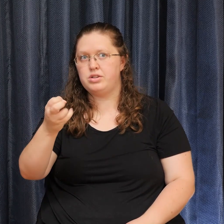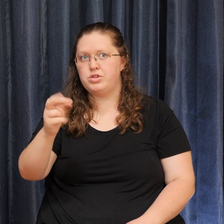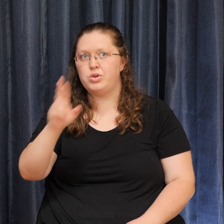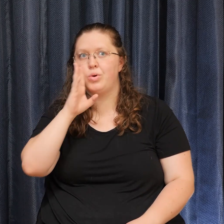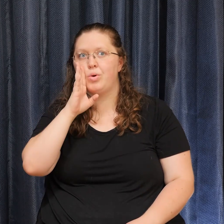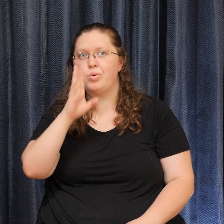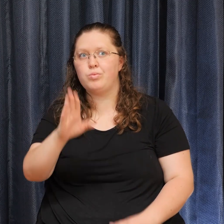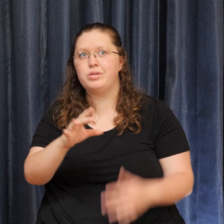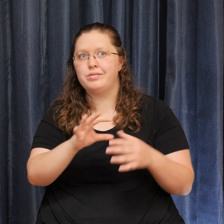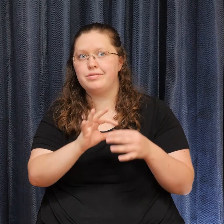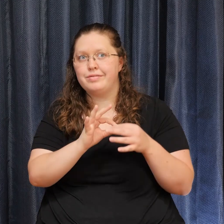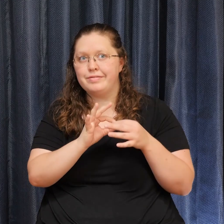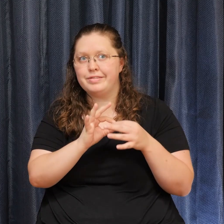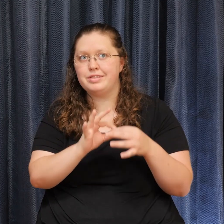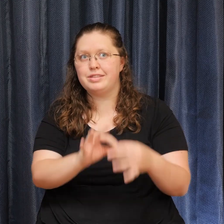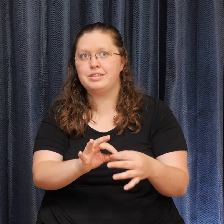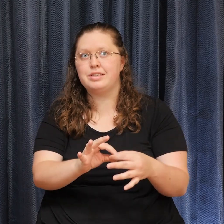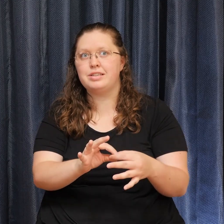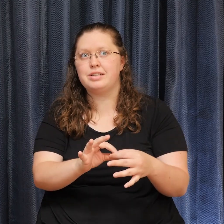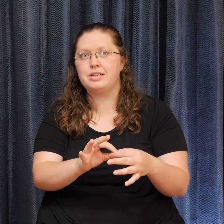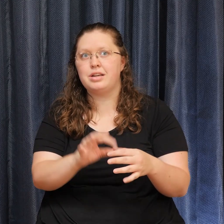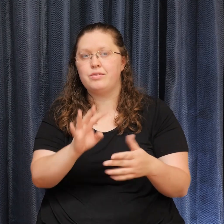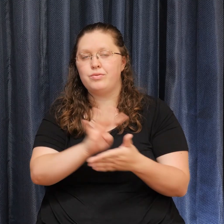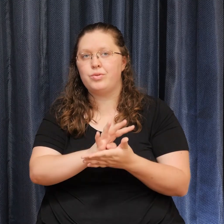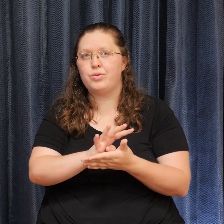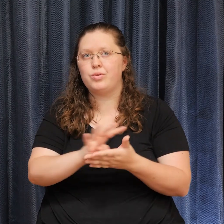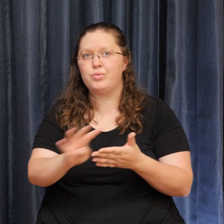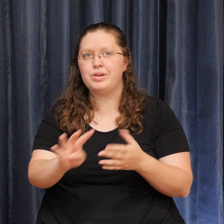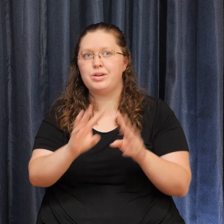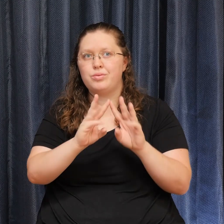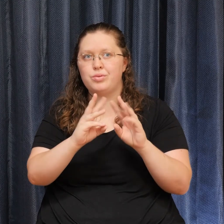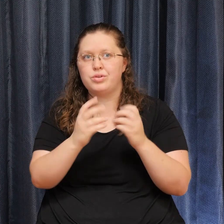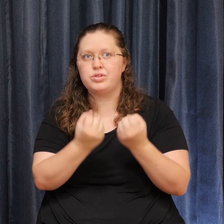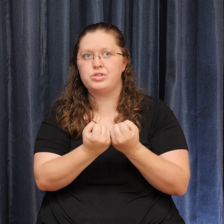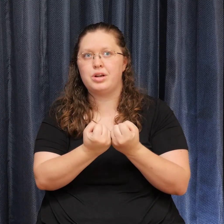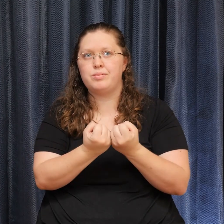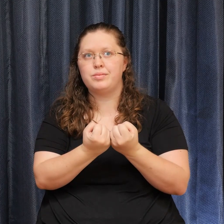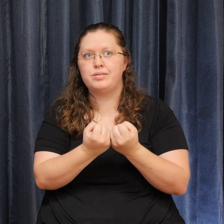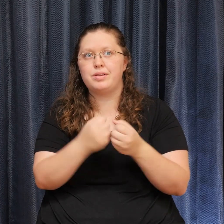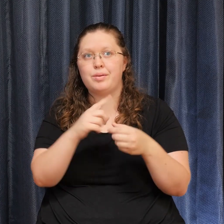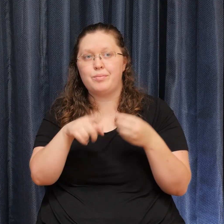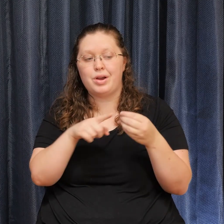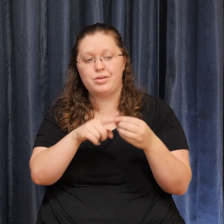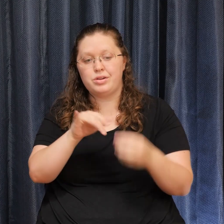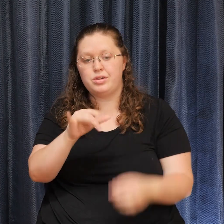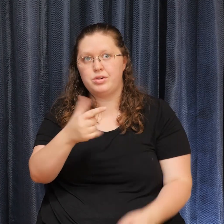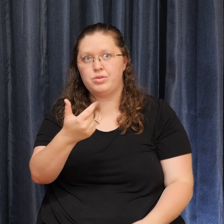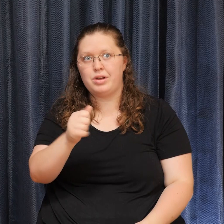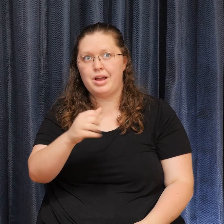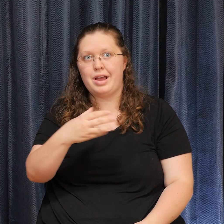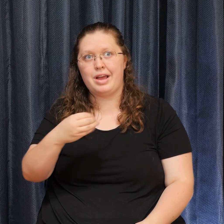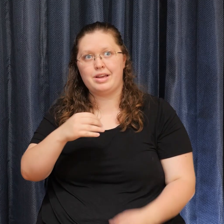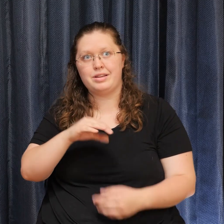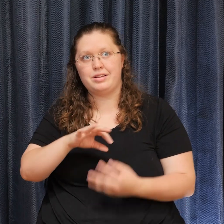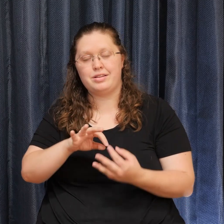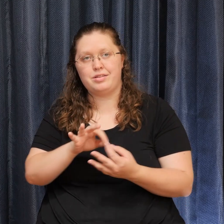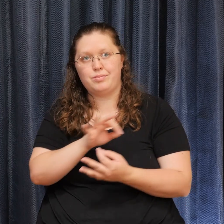Yoga and Spirit via Zoom. This workshop does not require yoga experience. There is a discount for